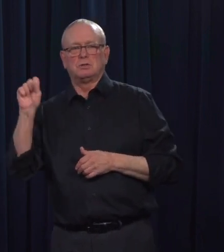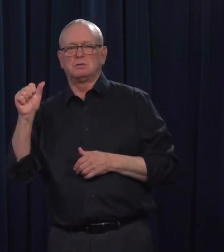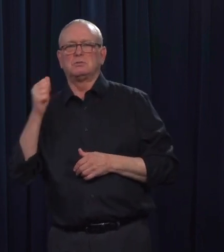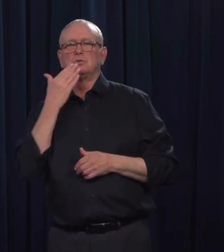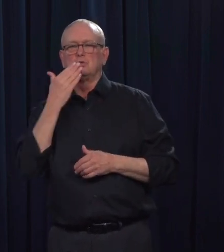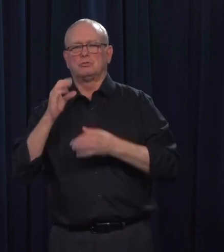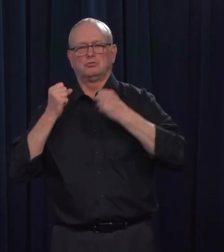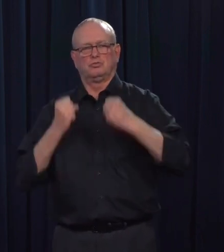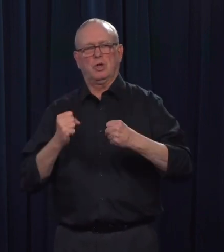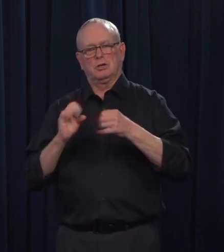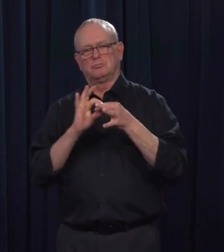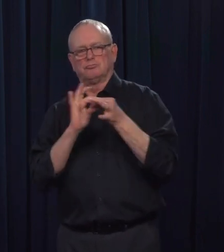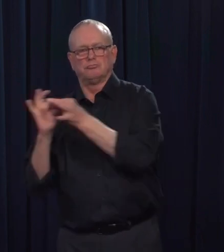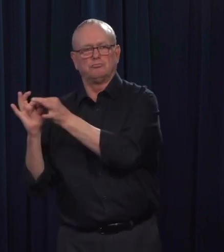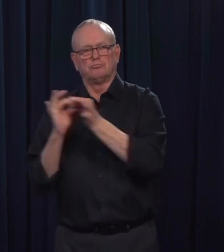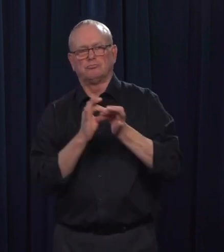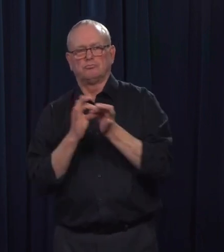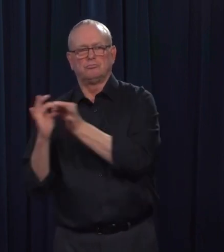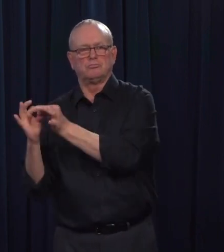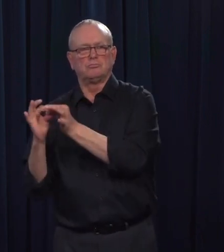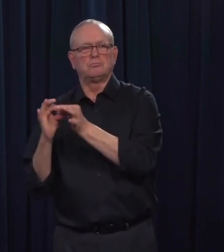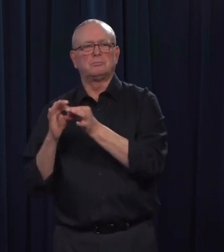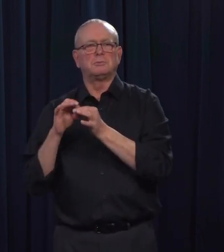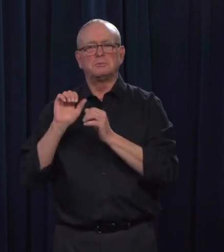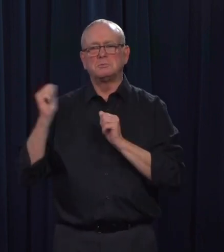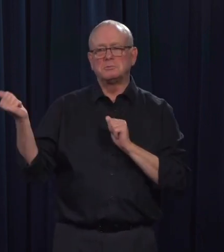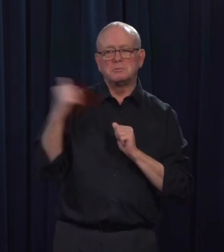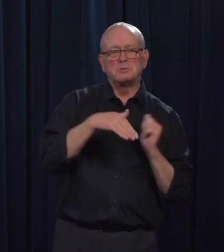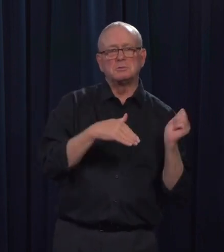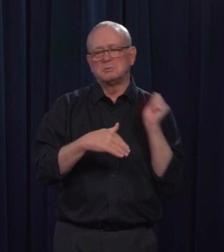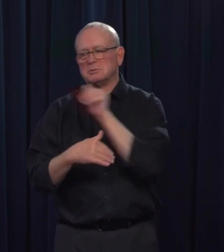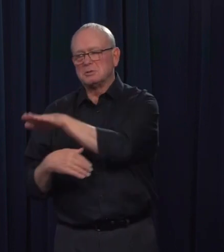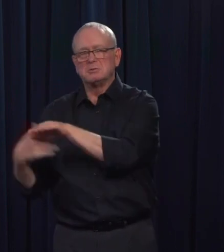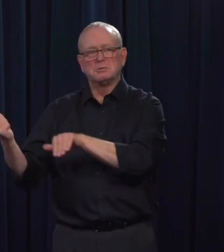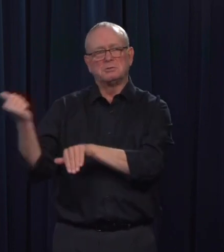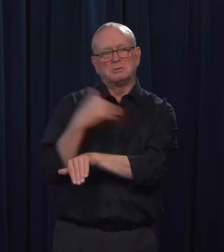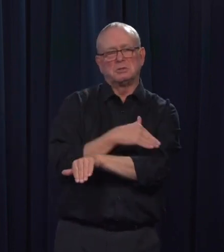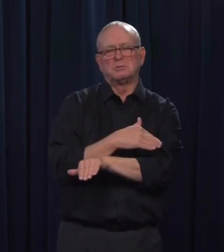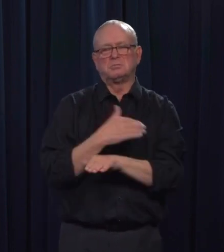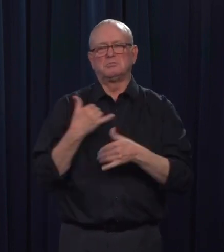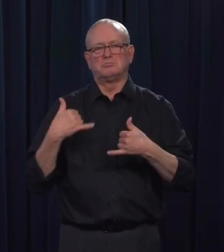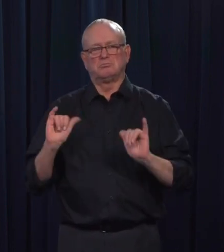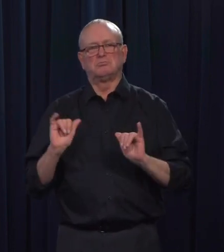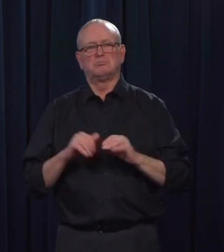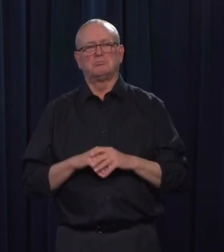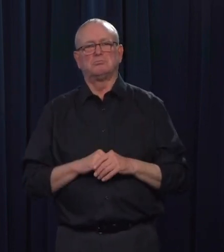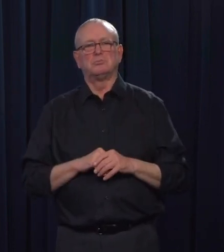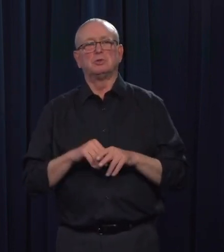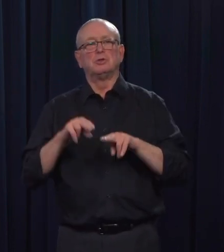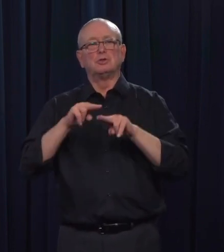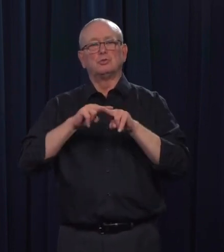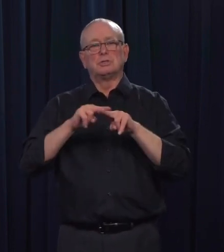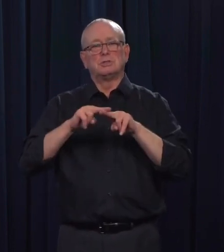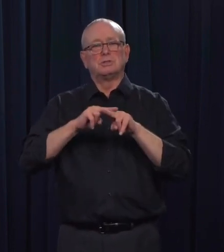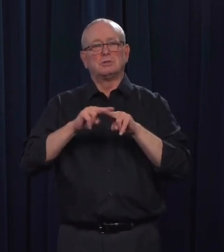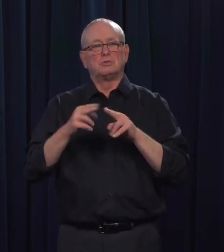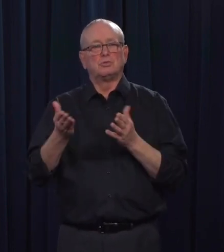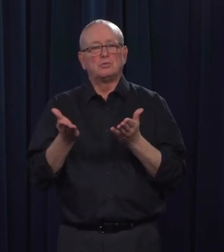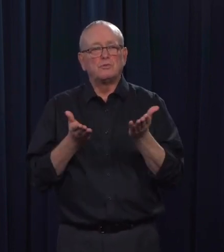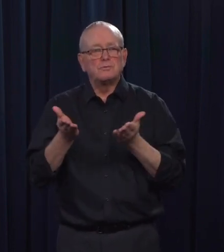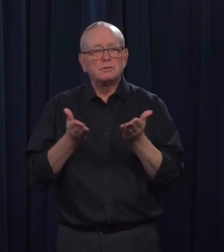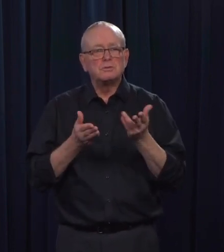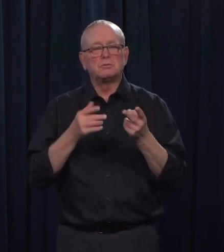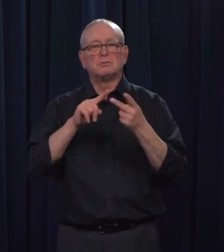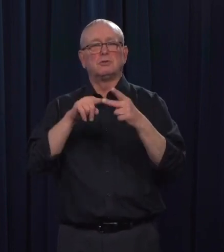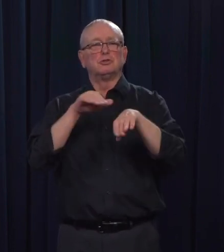We are working to maintain functional rail service and commercial trucking systems within Canada and North America to enable the movement